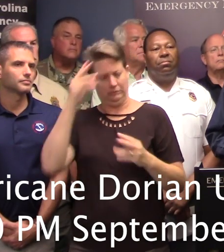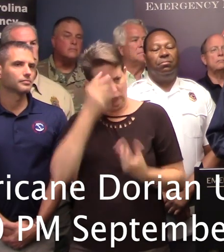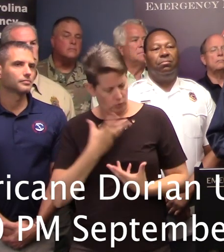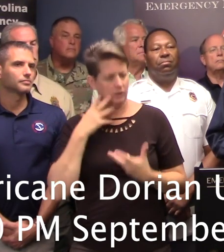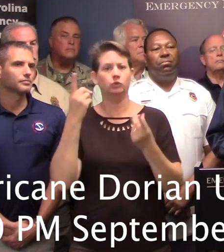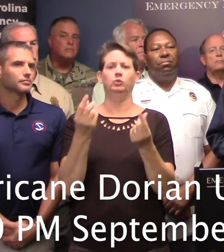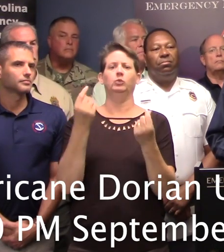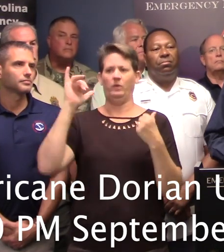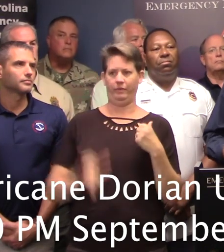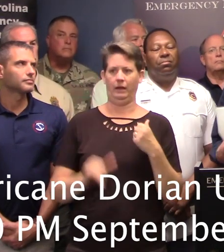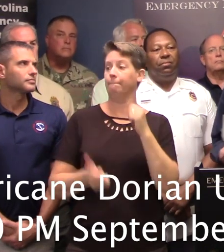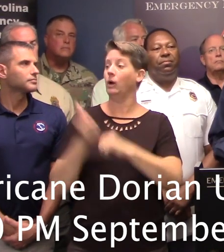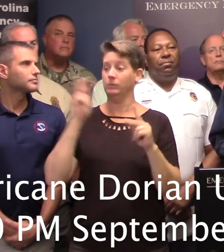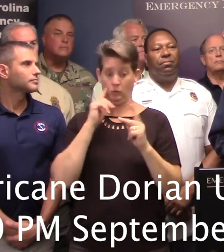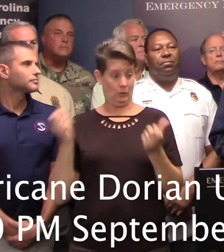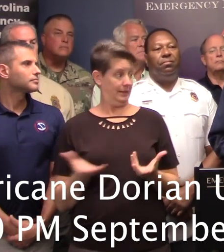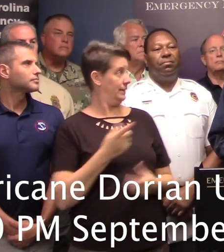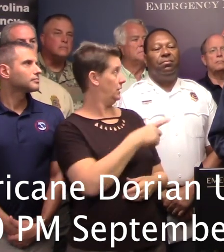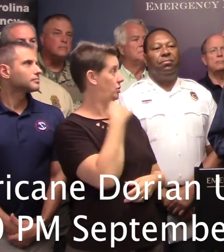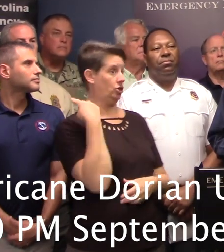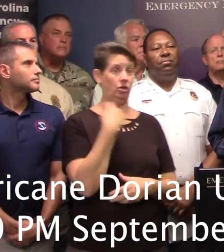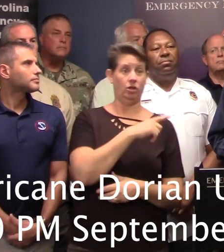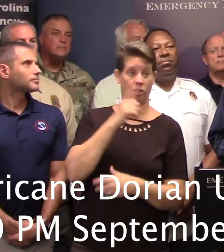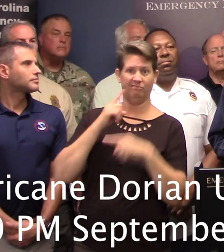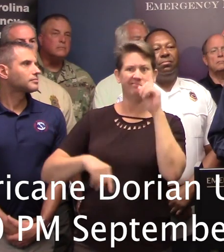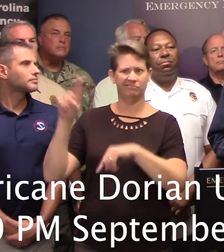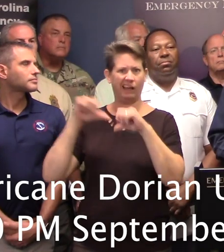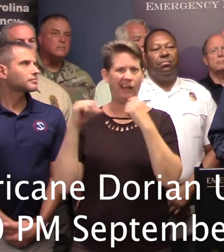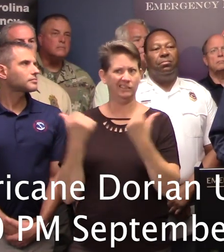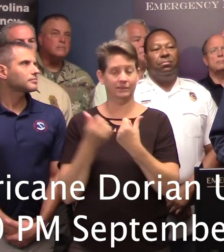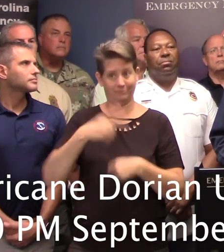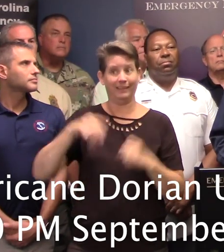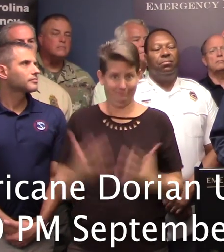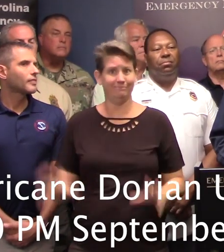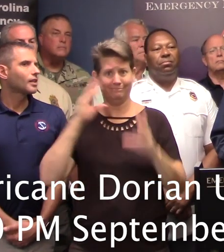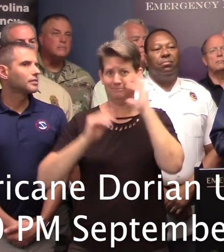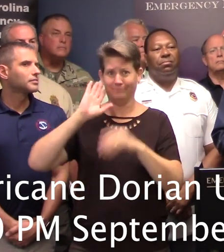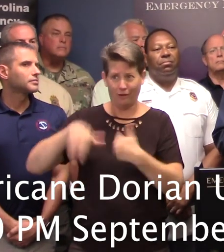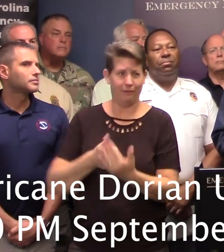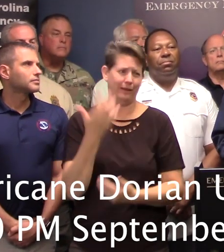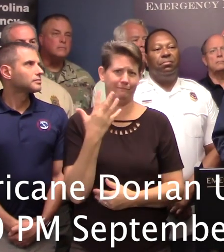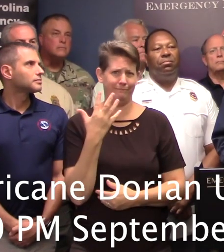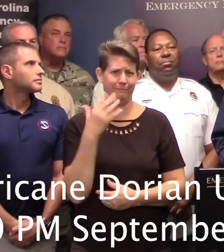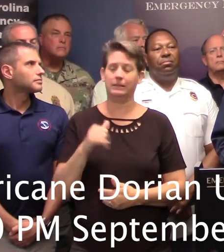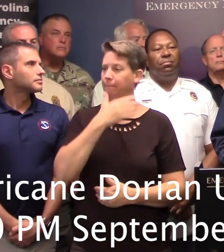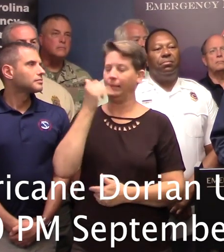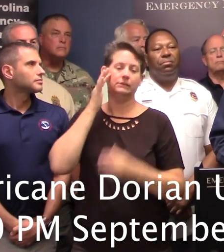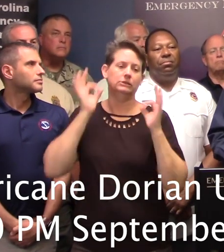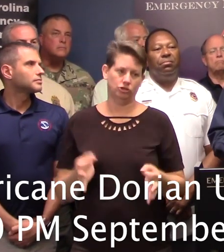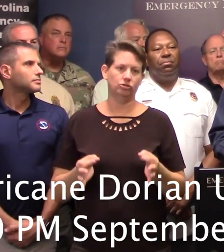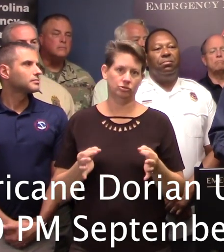to do. And most of the people that you see here that represent the various agencies have been through all of this. So this is our best judgment.